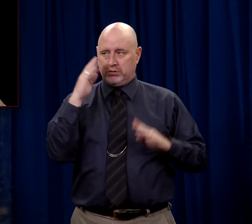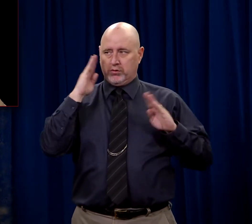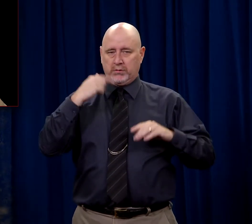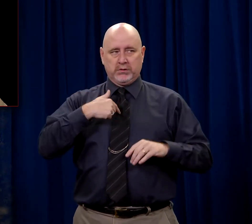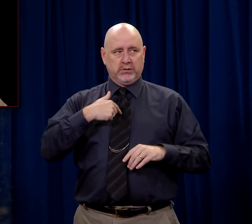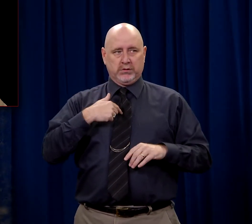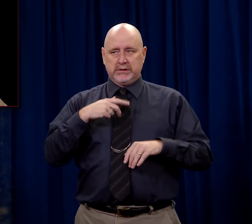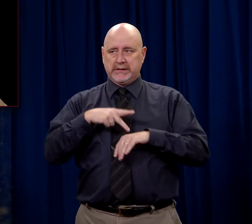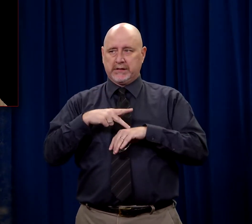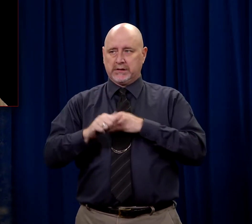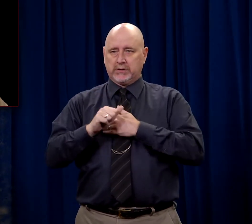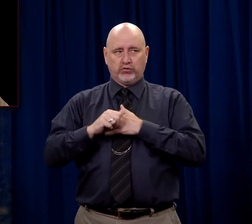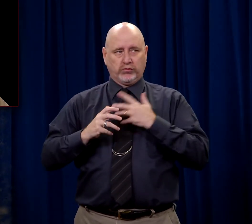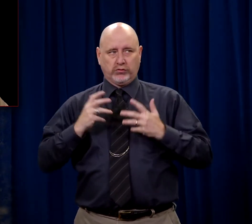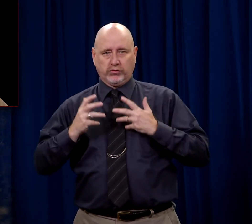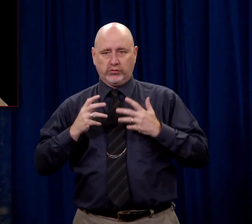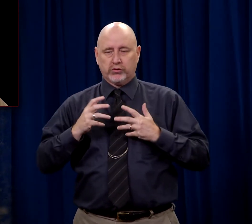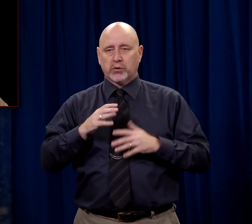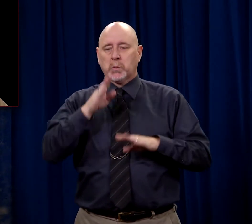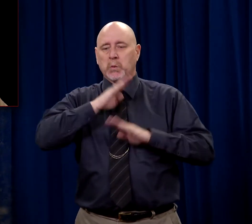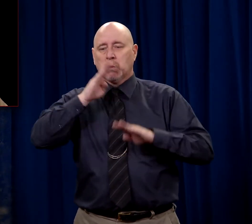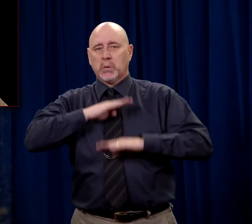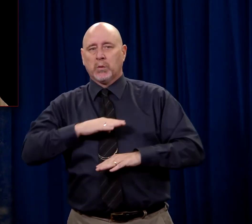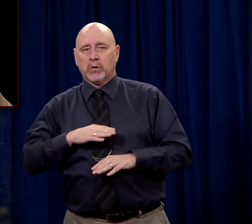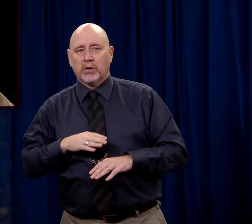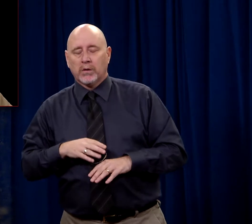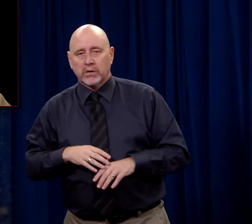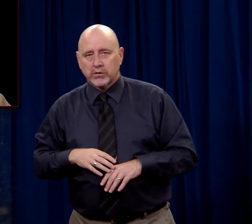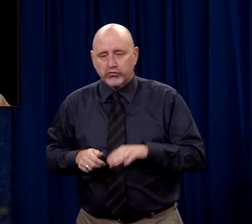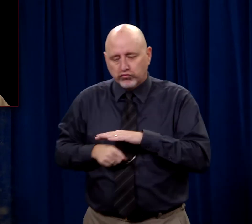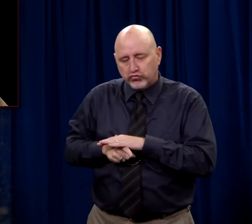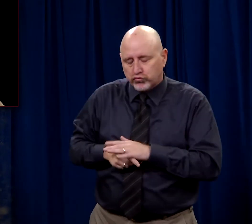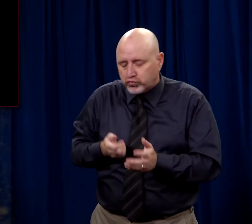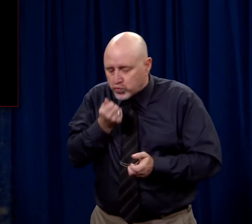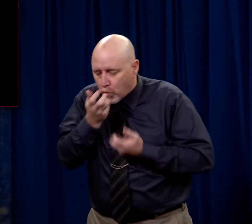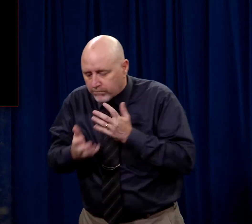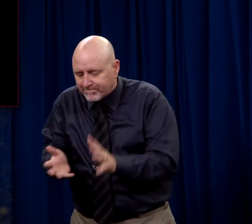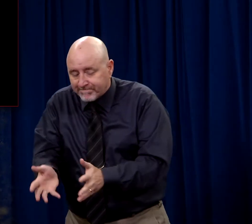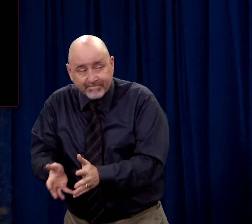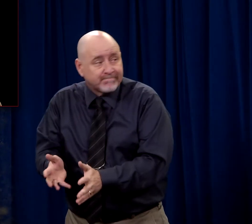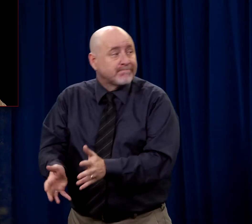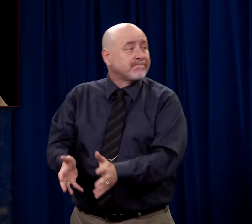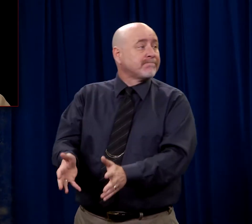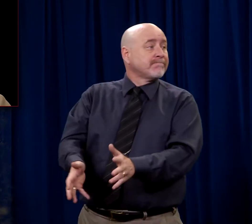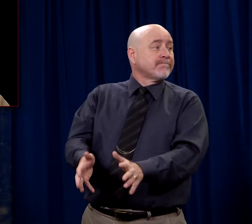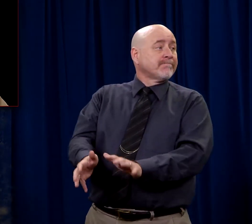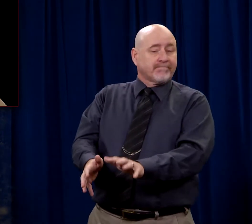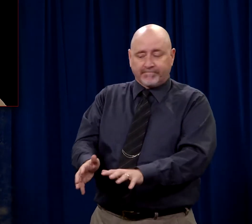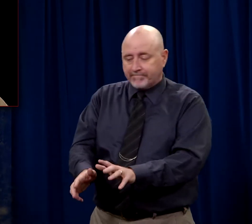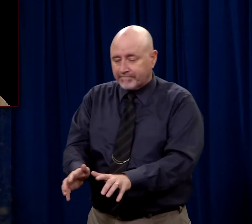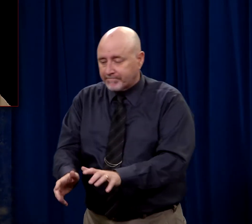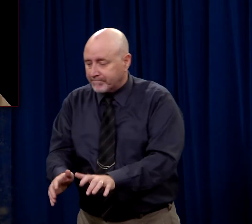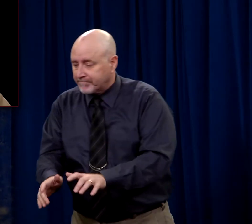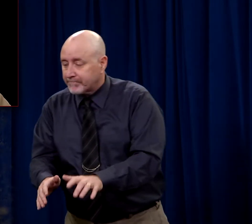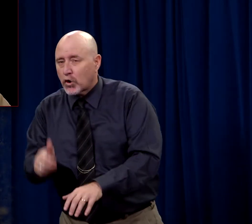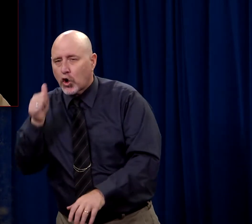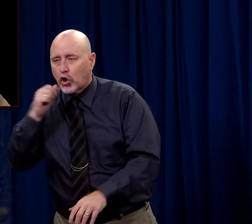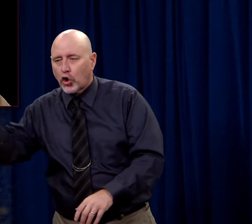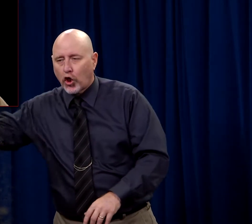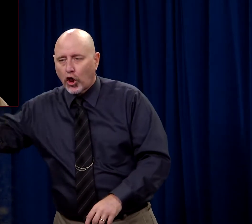well, very dangerous. And so Peter is taking a low profile, warming himself by the fire and by other people. Well, a